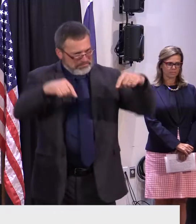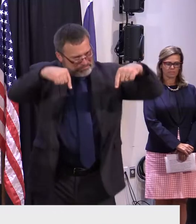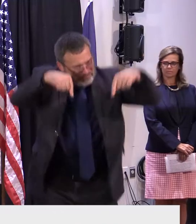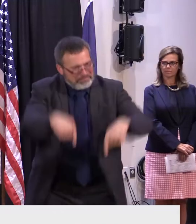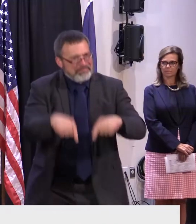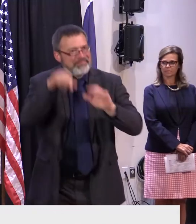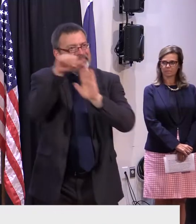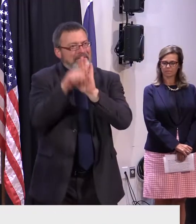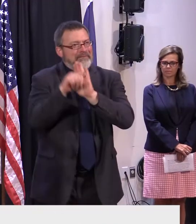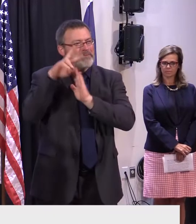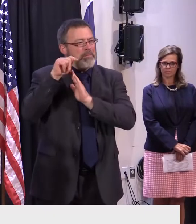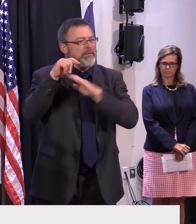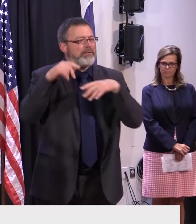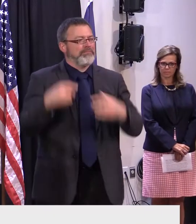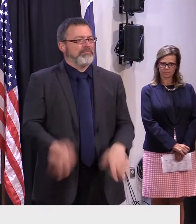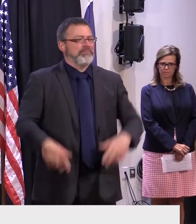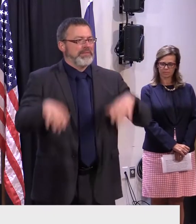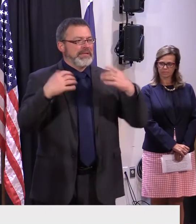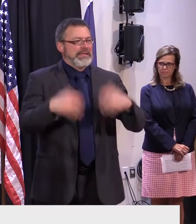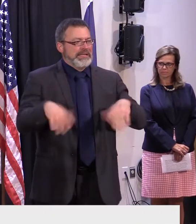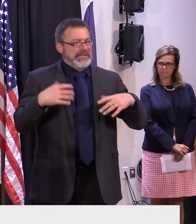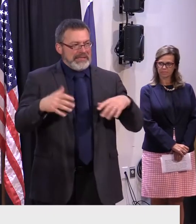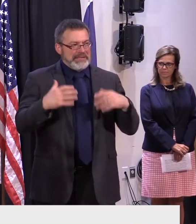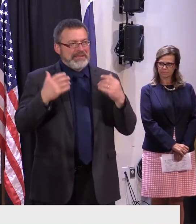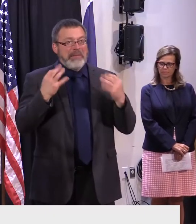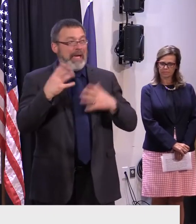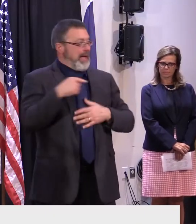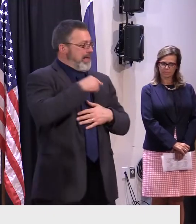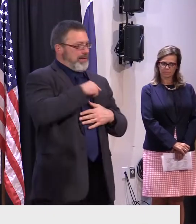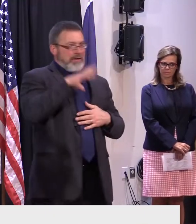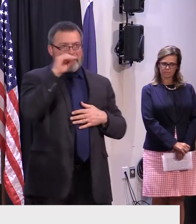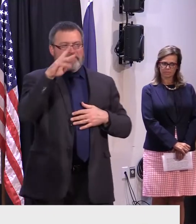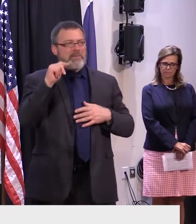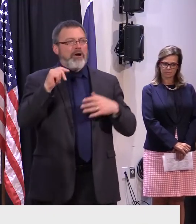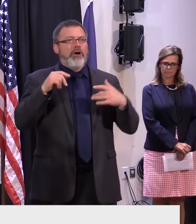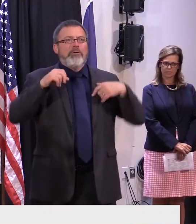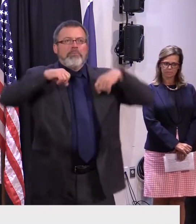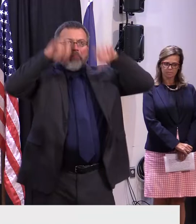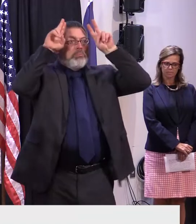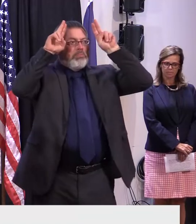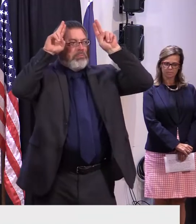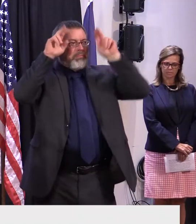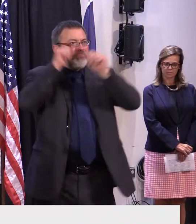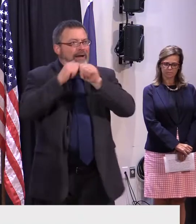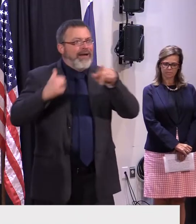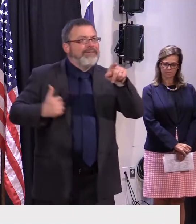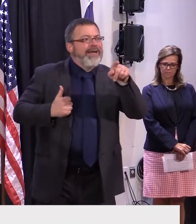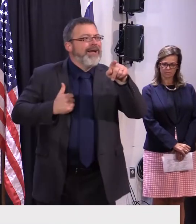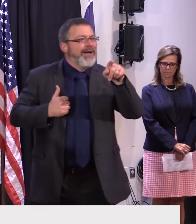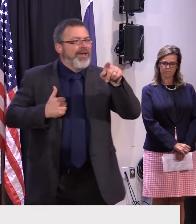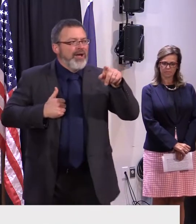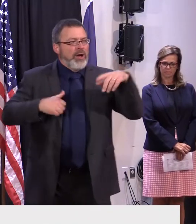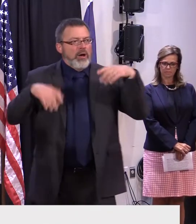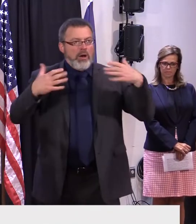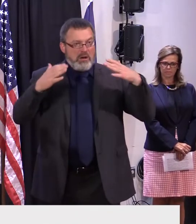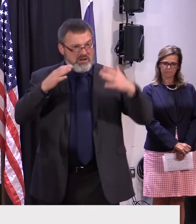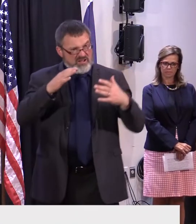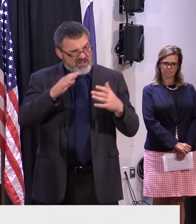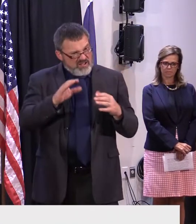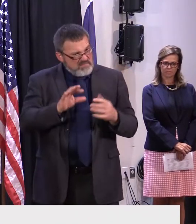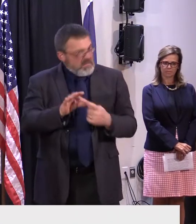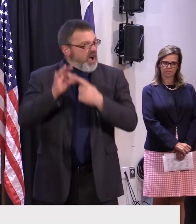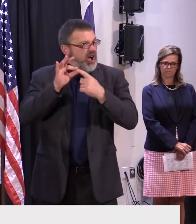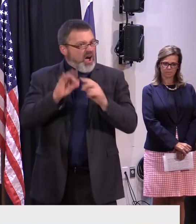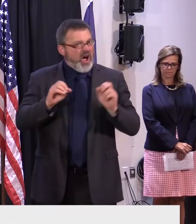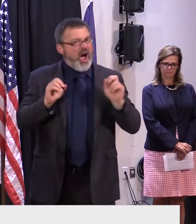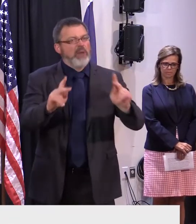to ensure they're able to explore exporting their products. It is a unique opportunity and relationship that can help enhance our